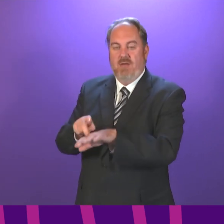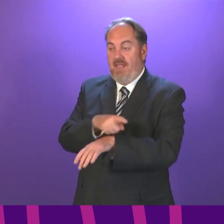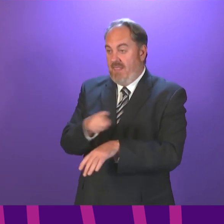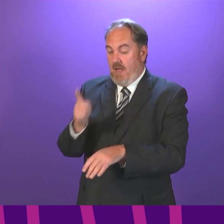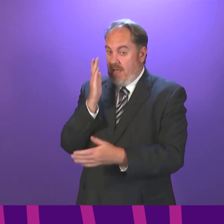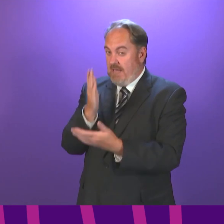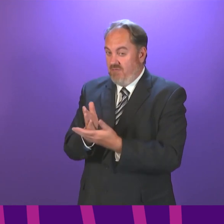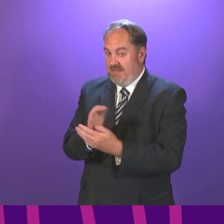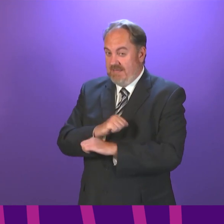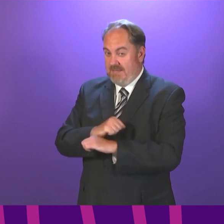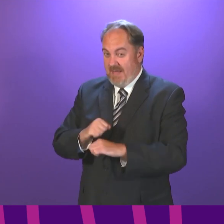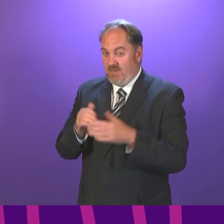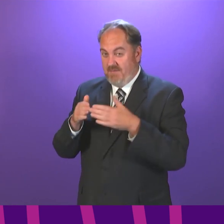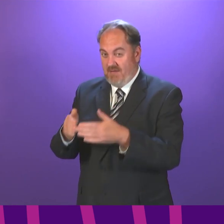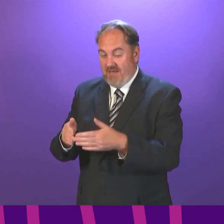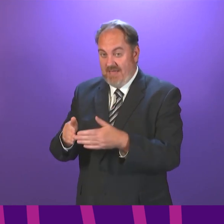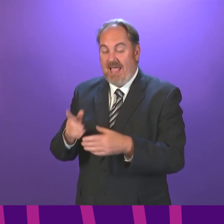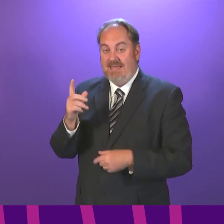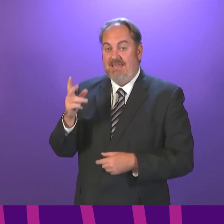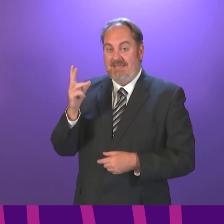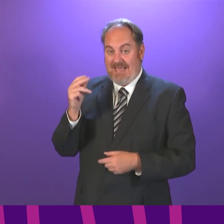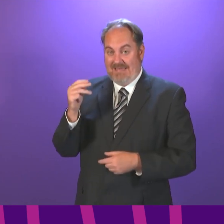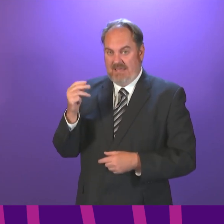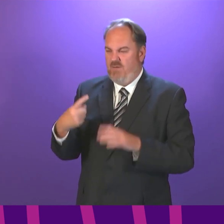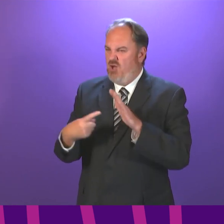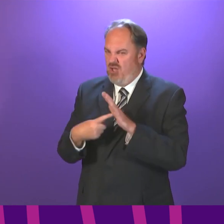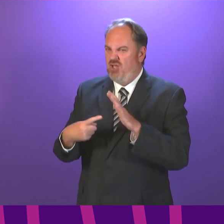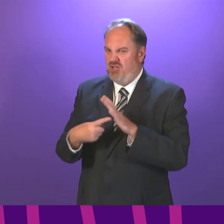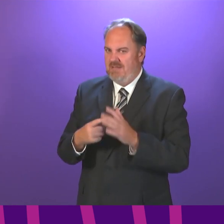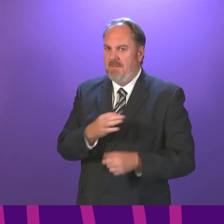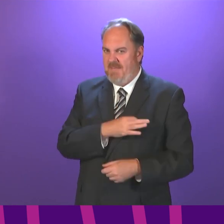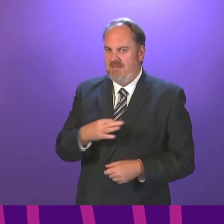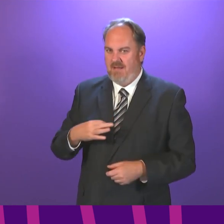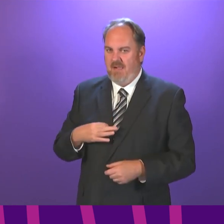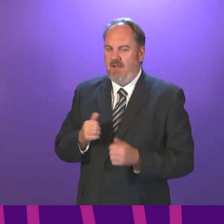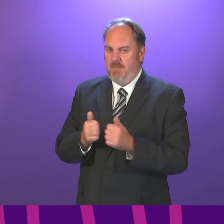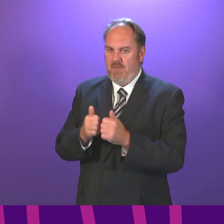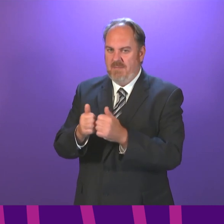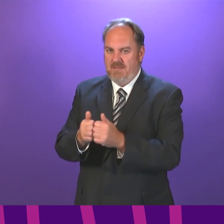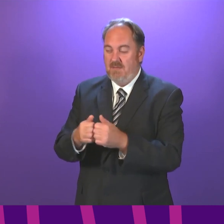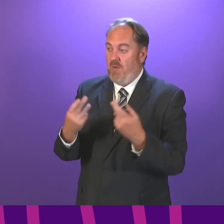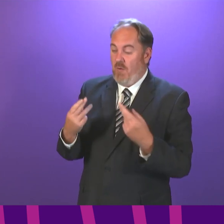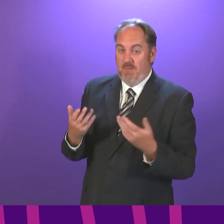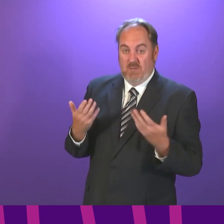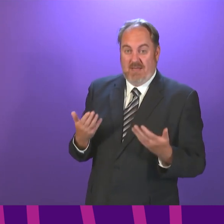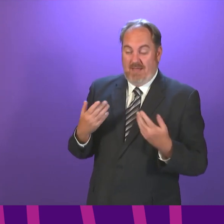also guaranteed a space on the ferry and, indeed, a taxi for urgent medical appointments. This has been difficult. I hope that today's announcement,